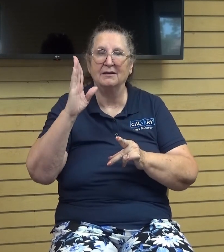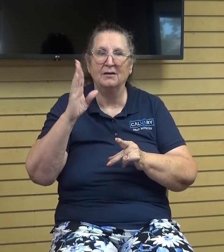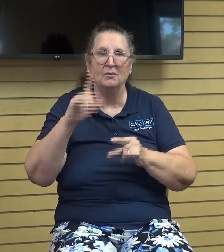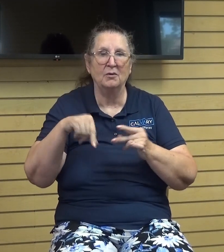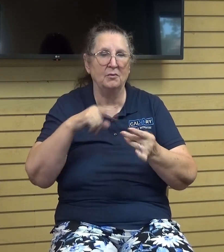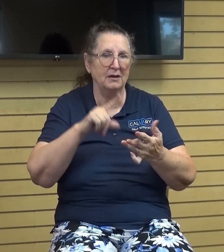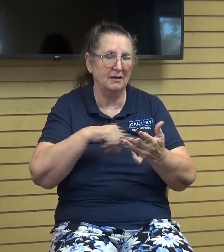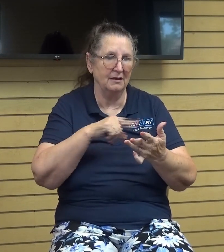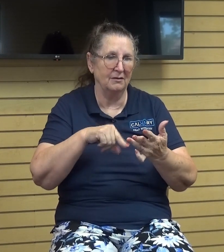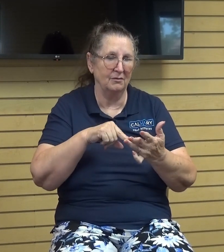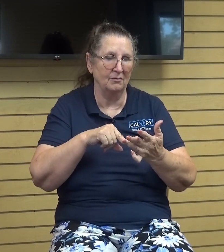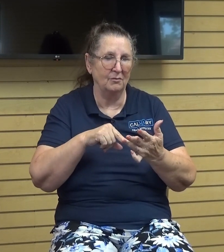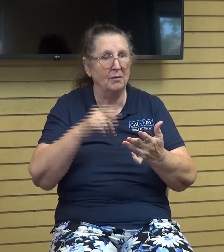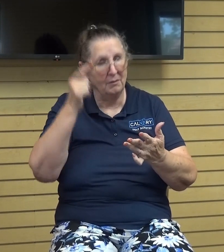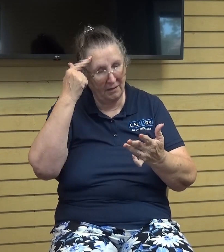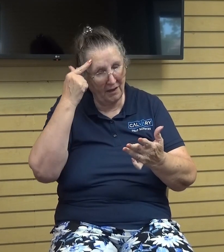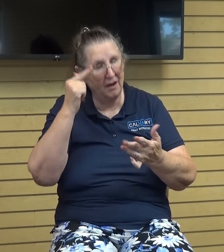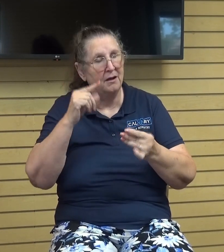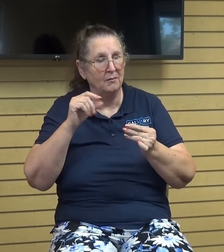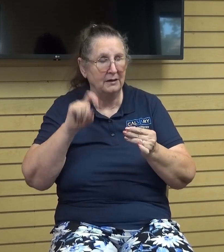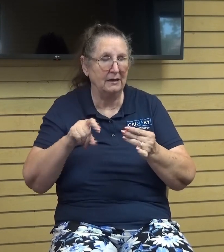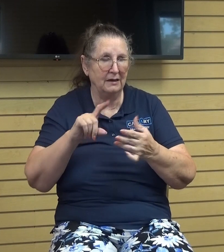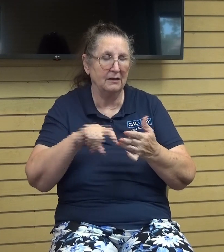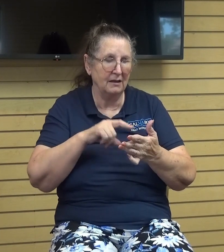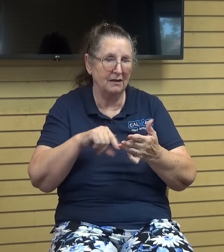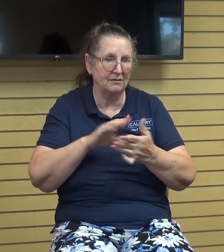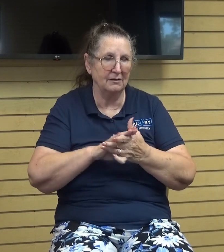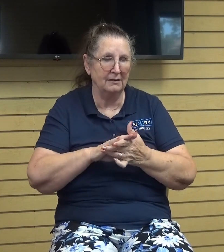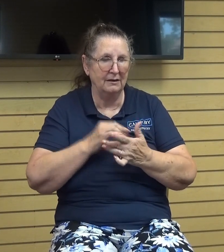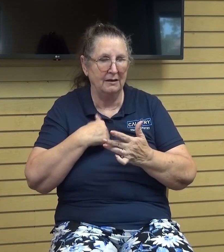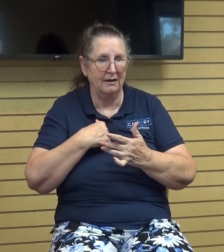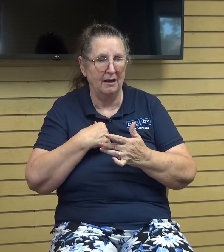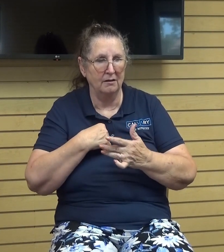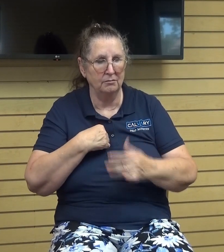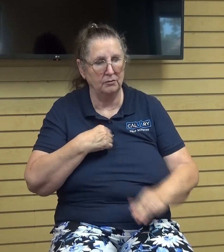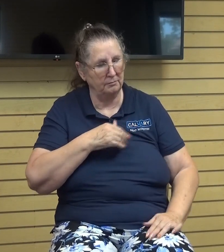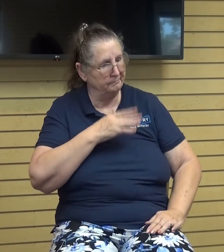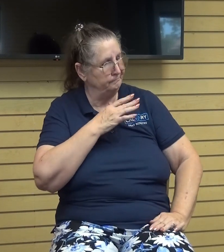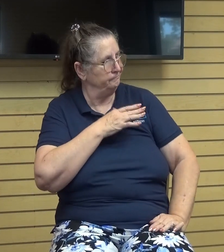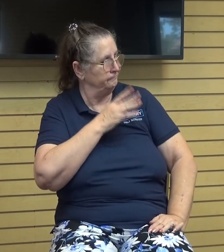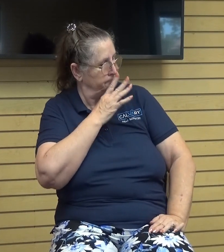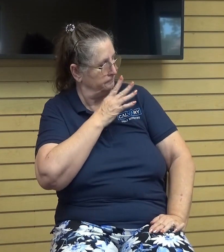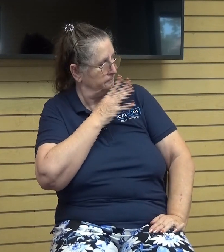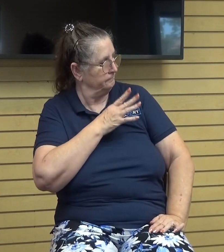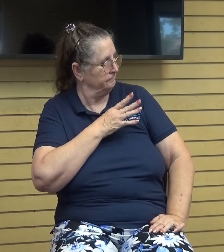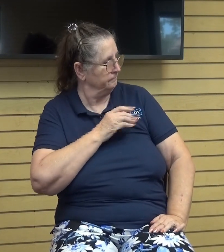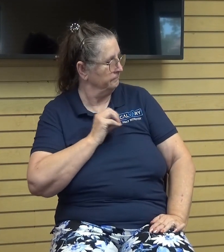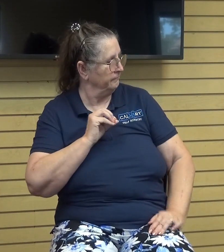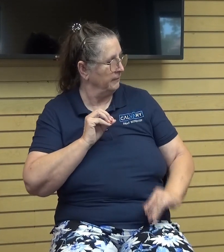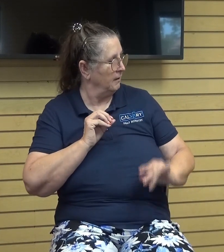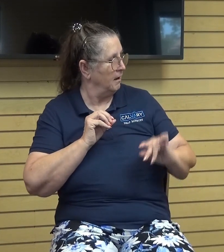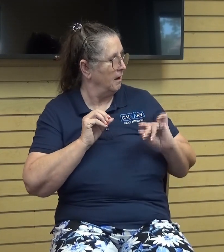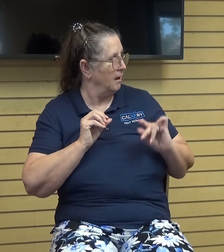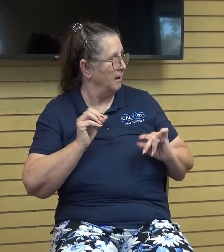i was when we thought we had to cancel it i was very aloof about it like oh well i guess that's just what the lord has you know like